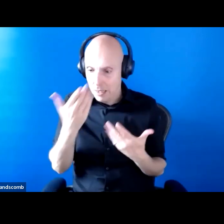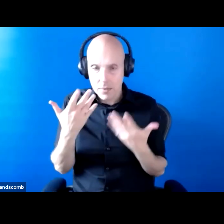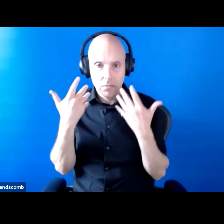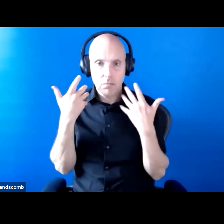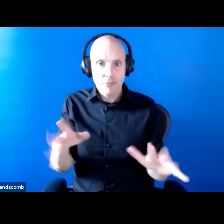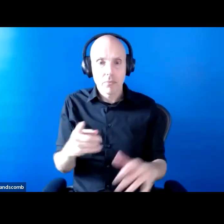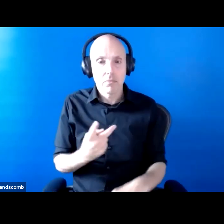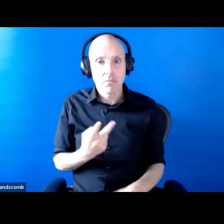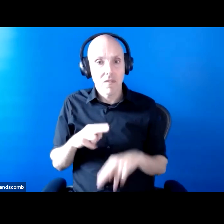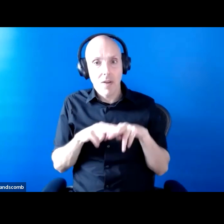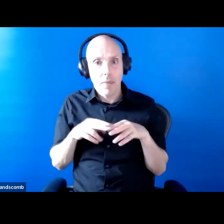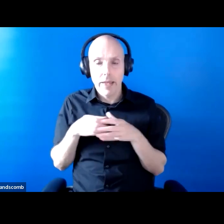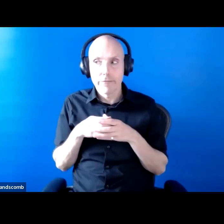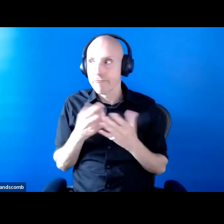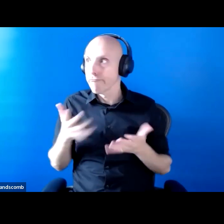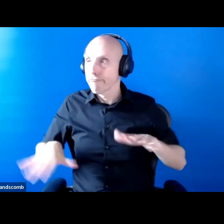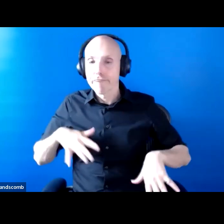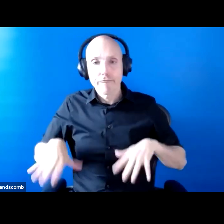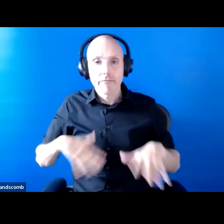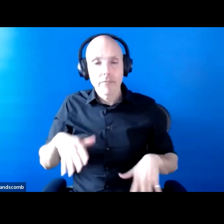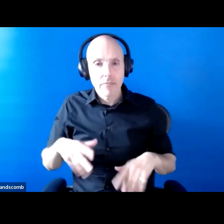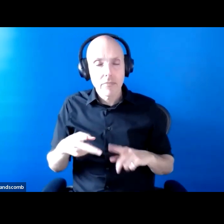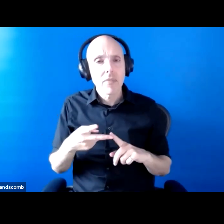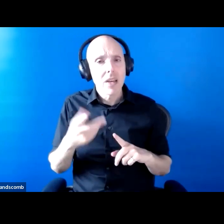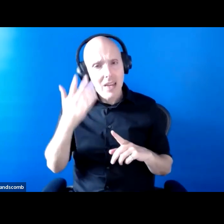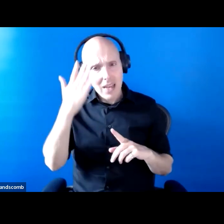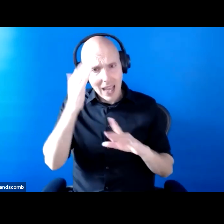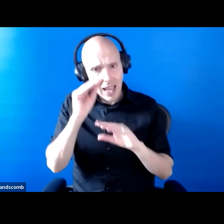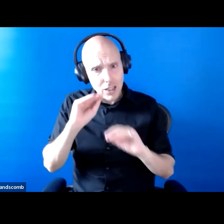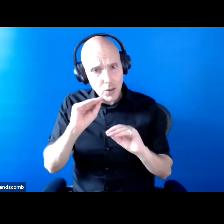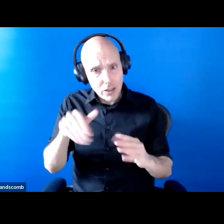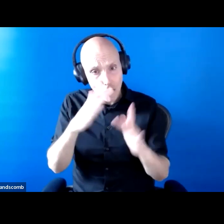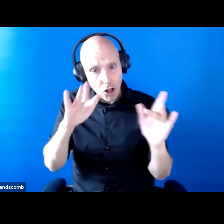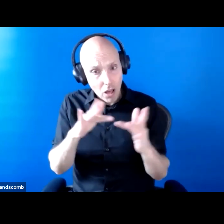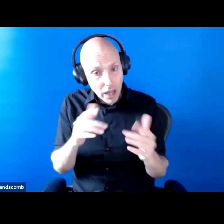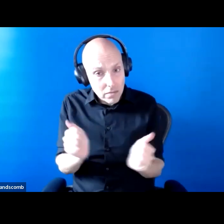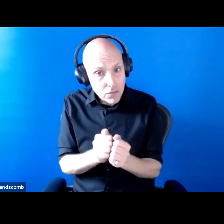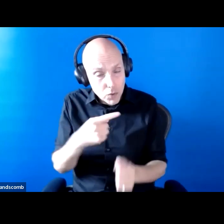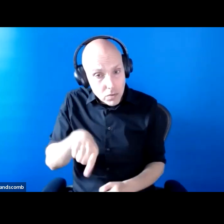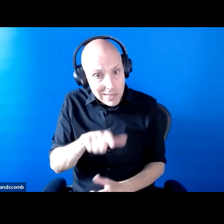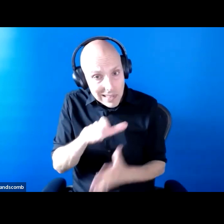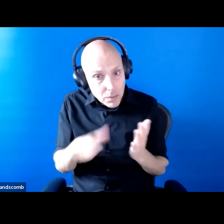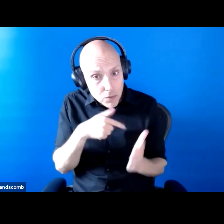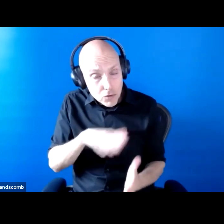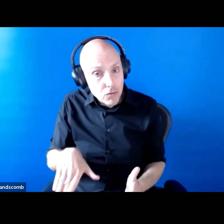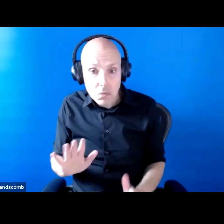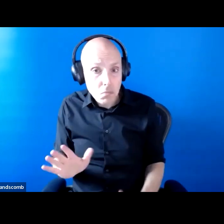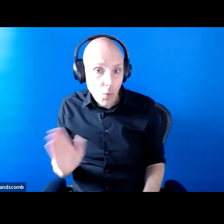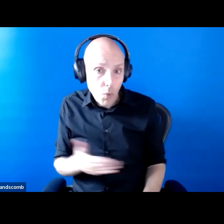didn't work for all disabled children. And really, I think families were just